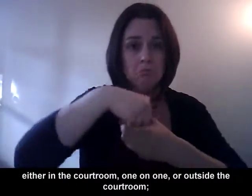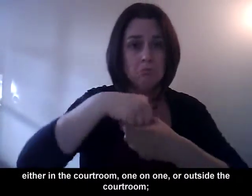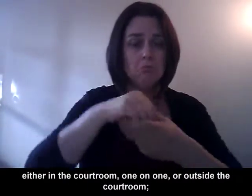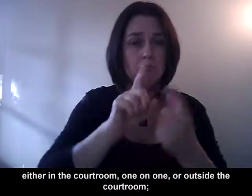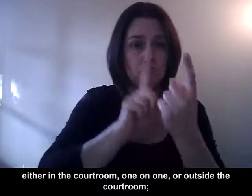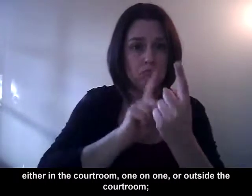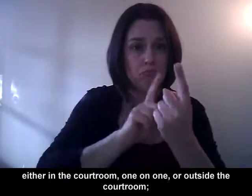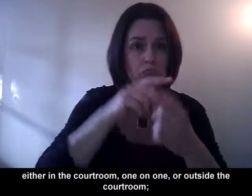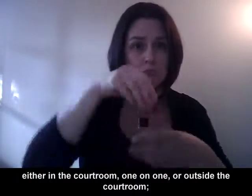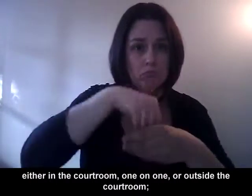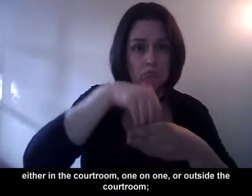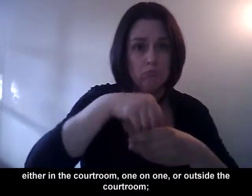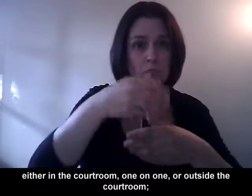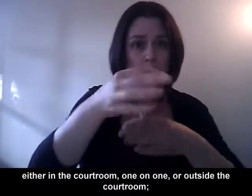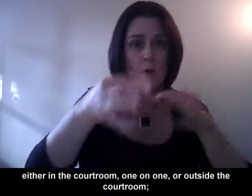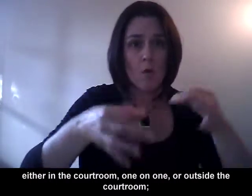one-on-one or outside the courtroom.